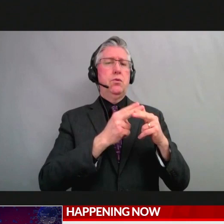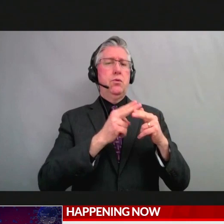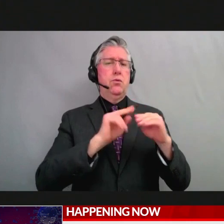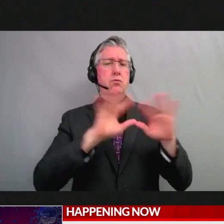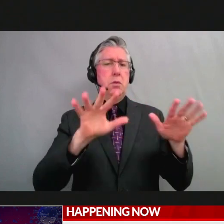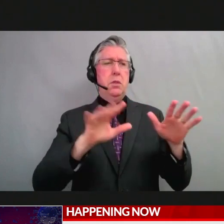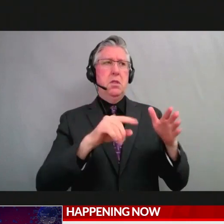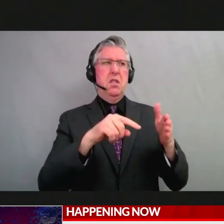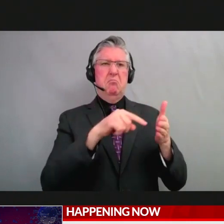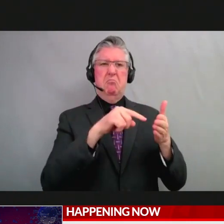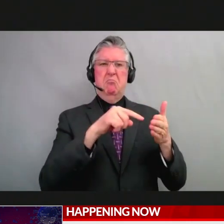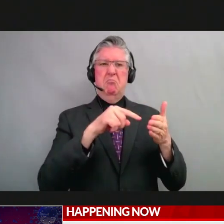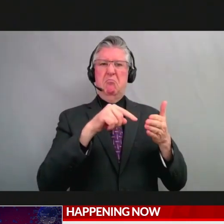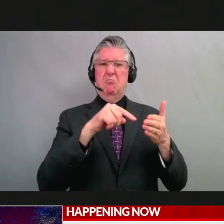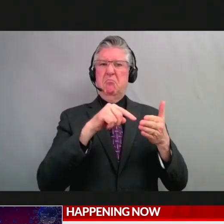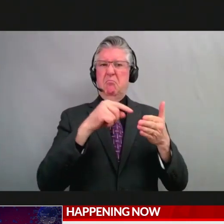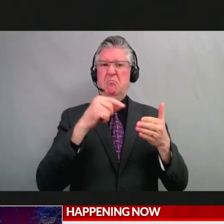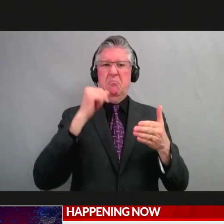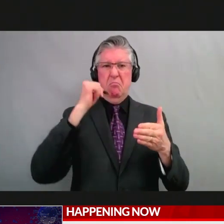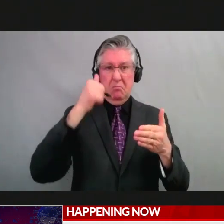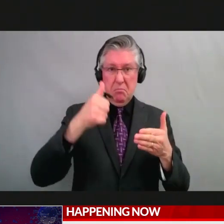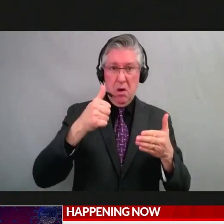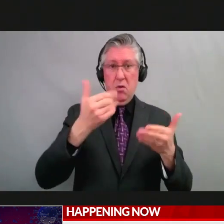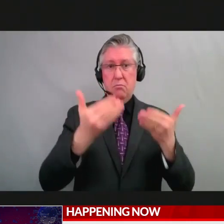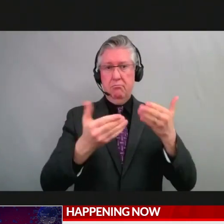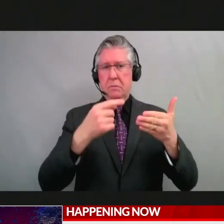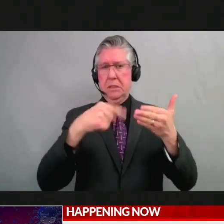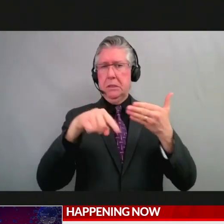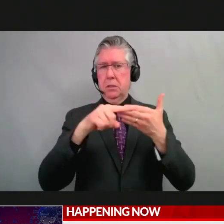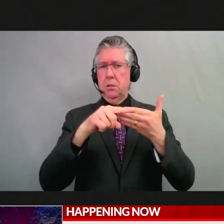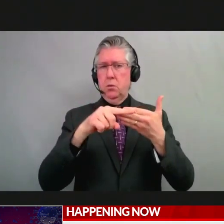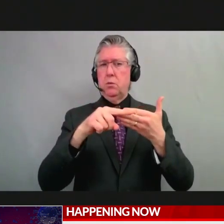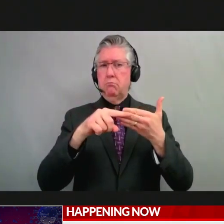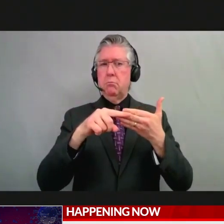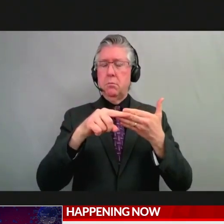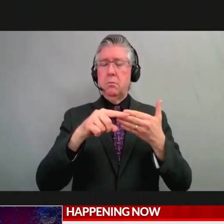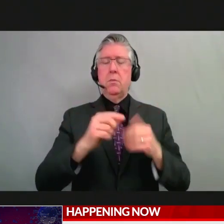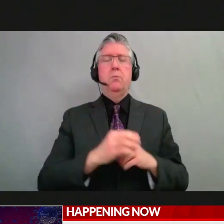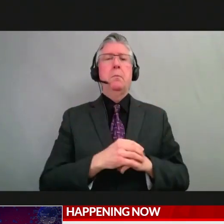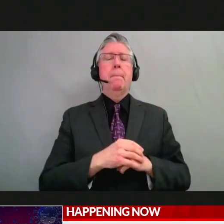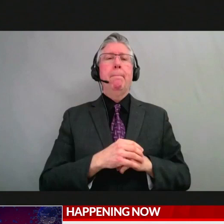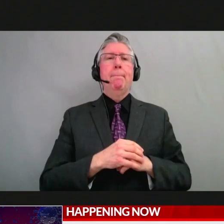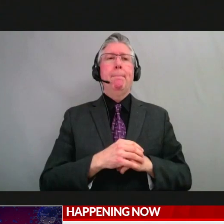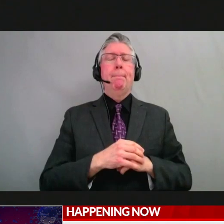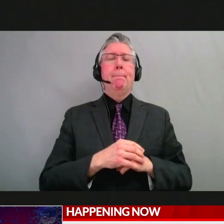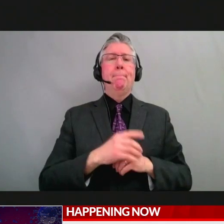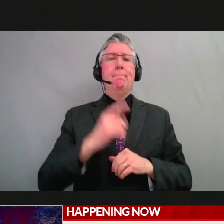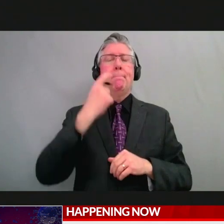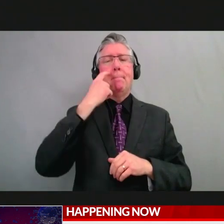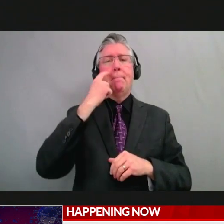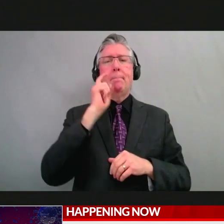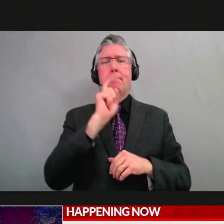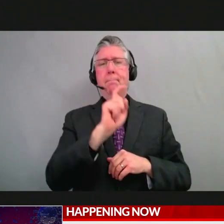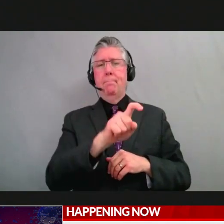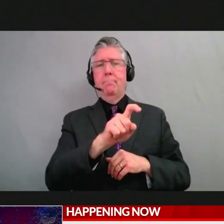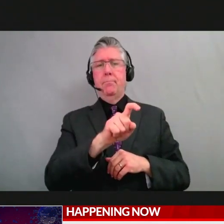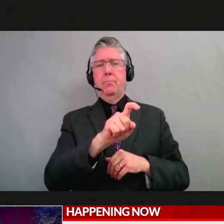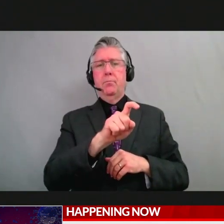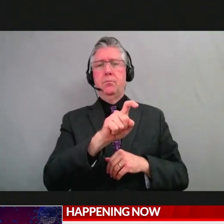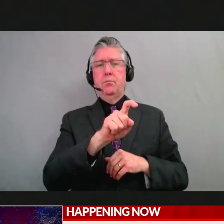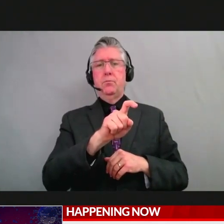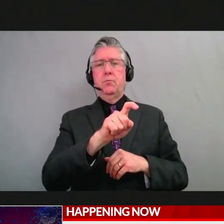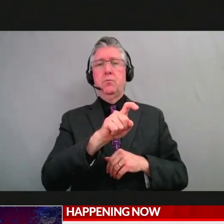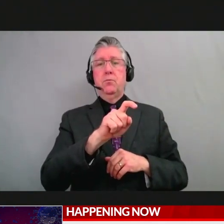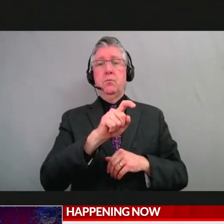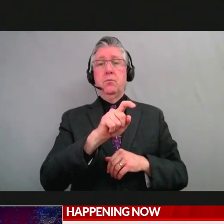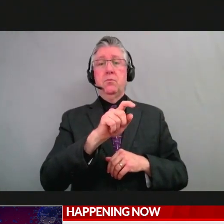week or into next week. What we know is that we have seen significant, you know, decreases